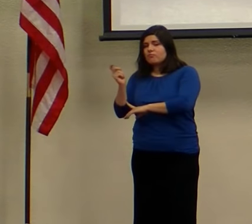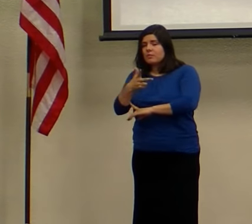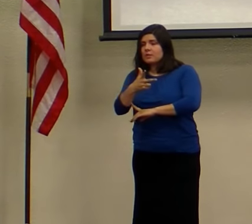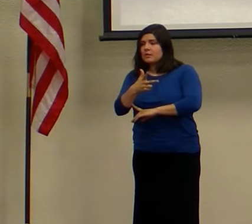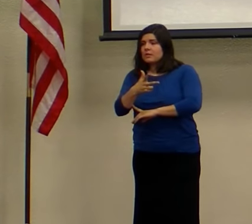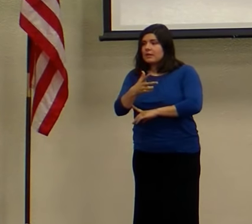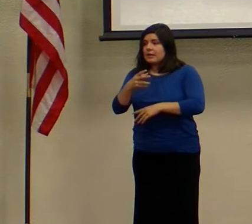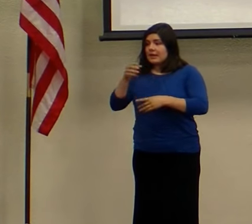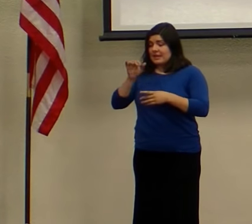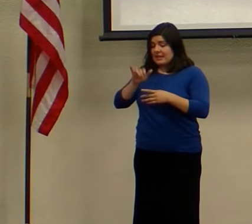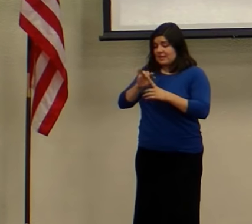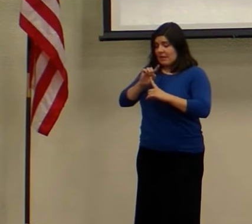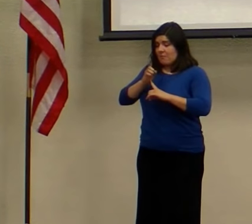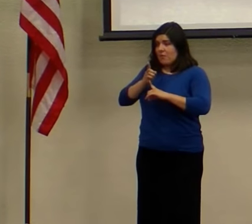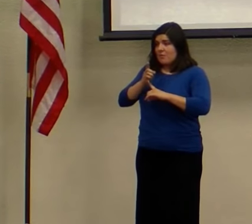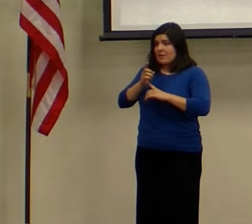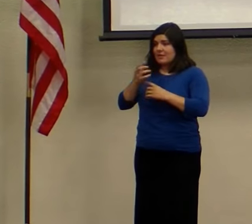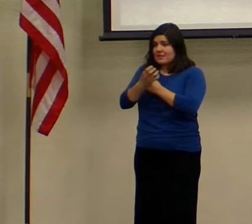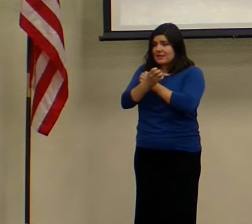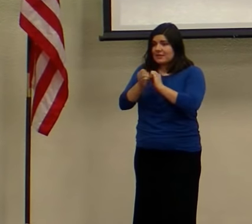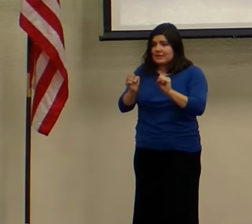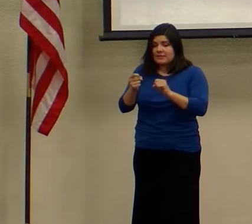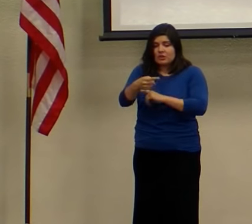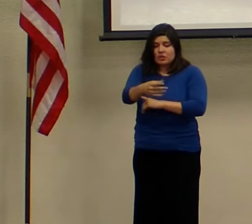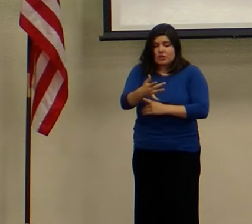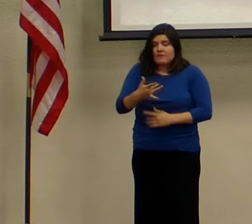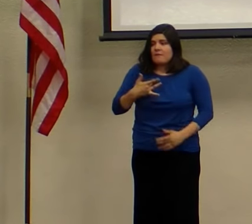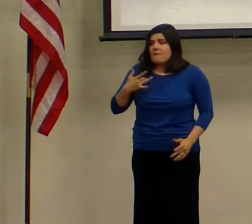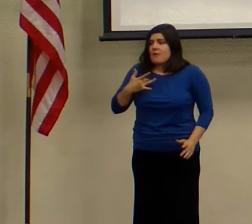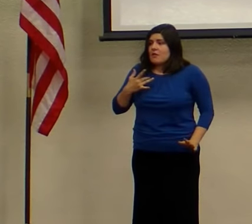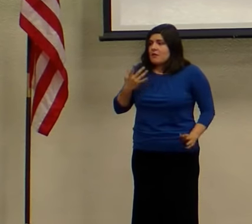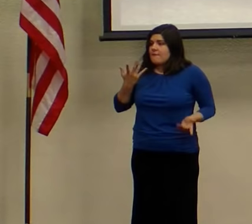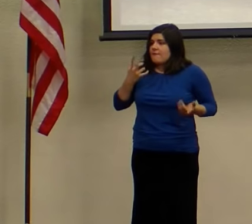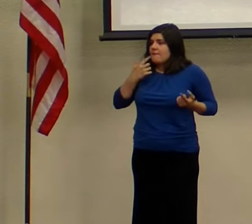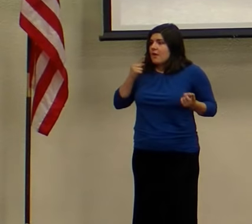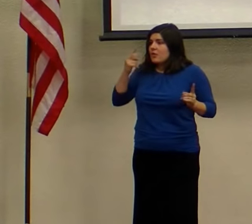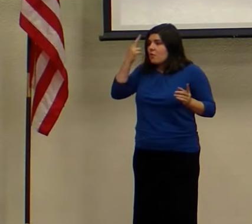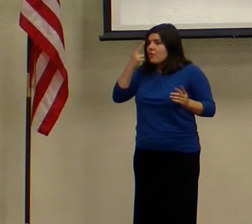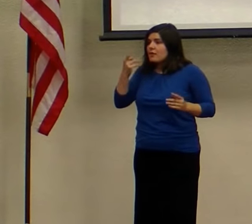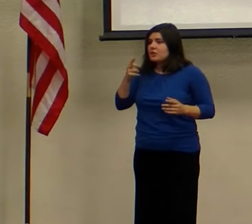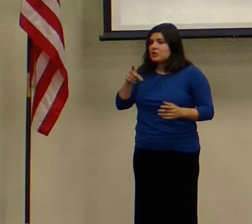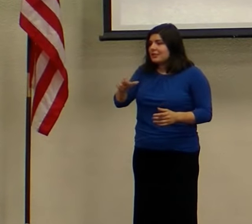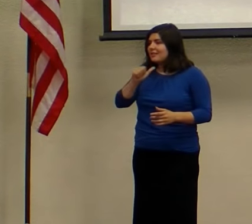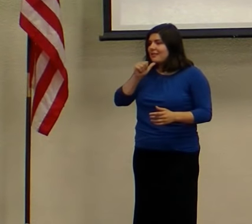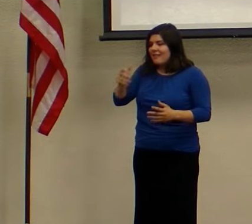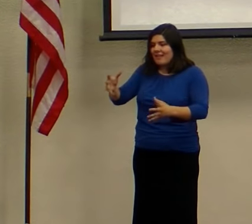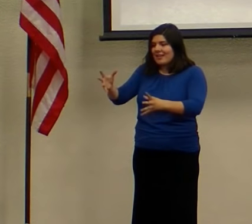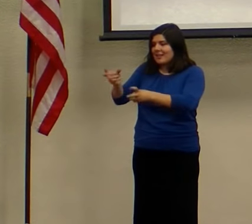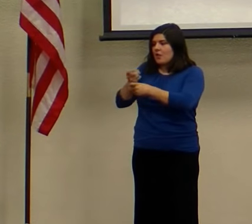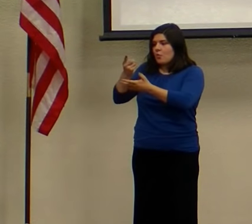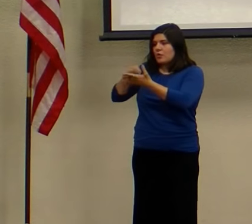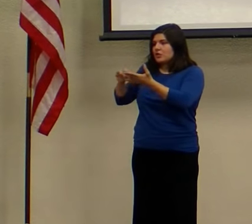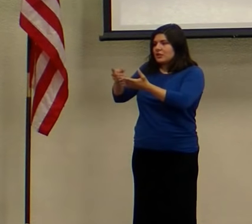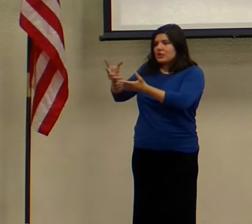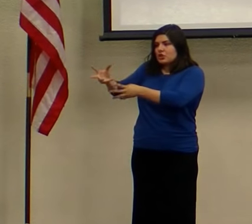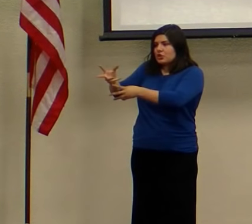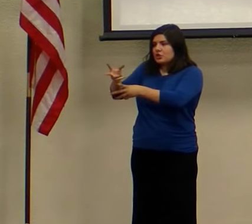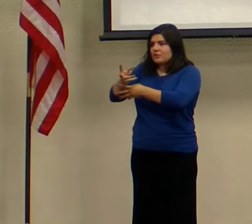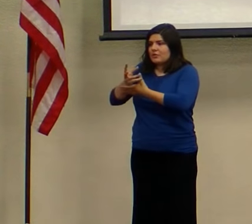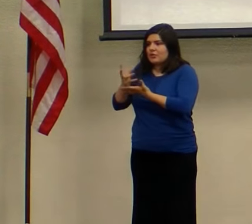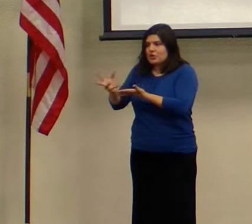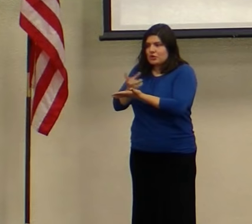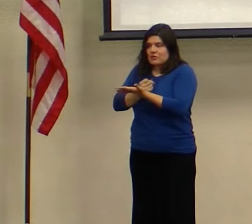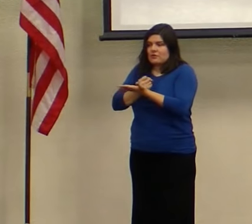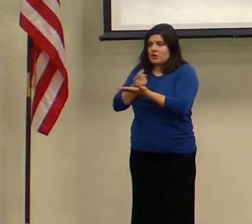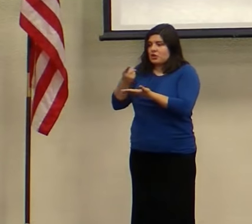In this moment, the safety that she felt is realizing that she didn't get what she deserved. she was caught in